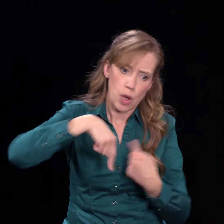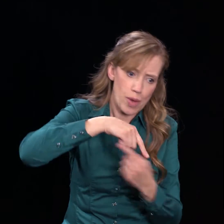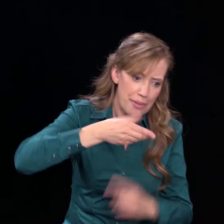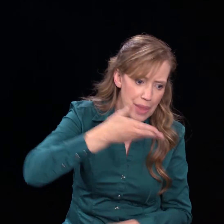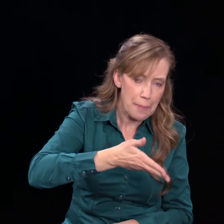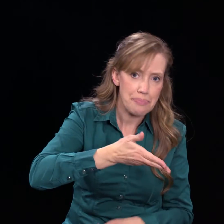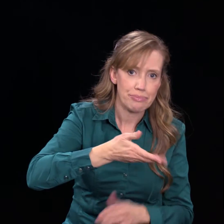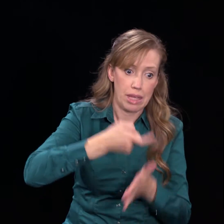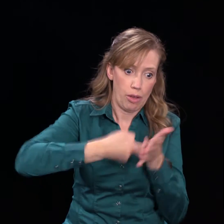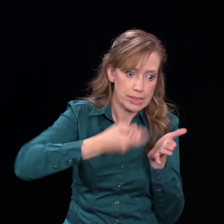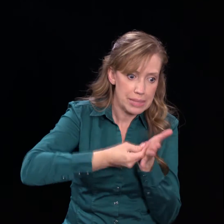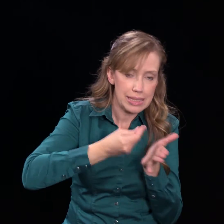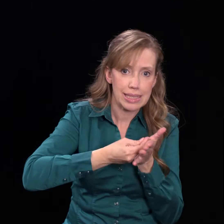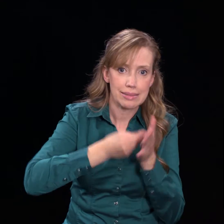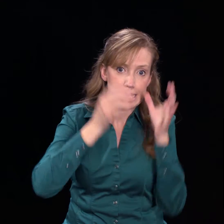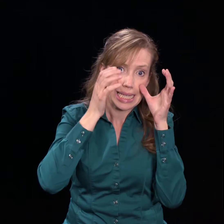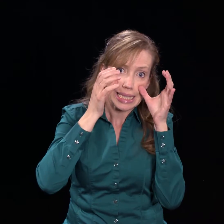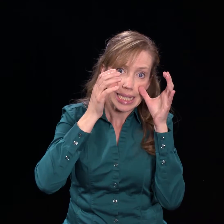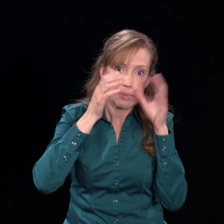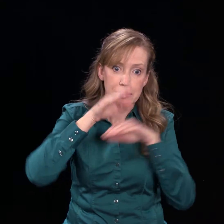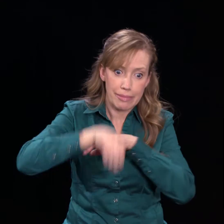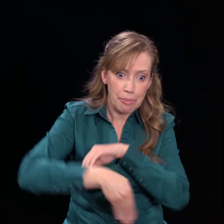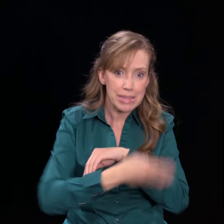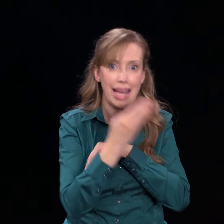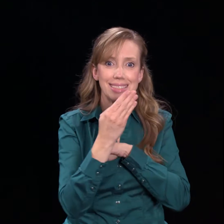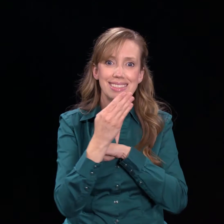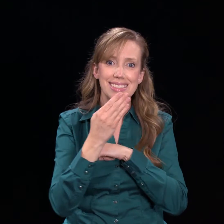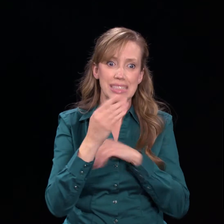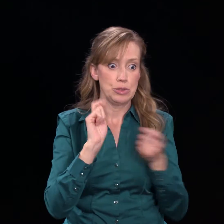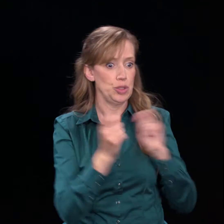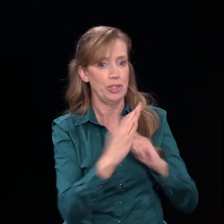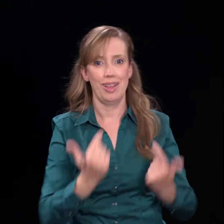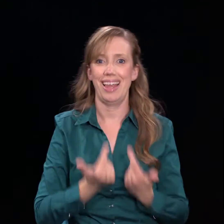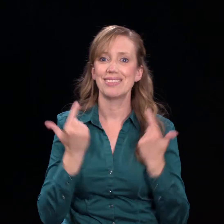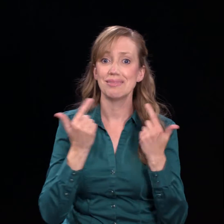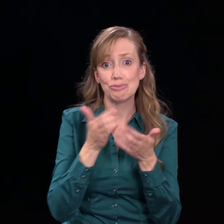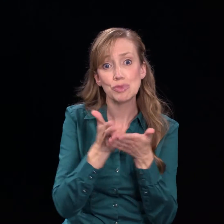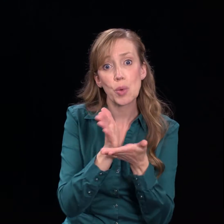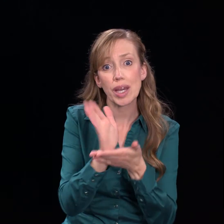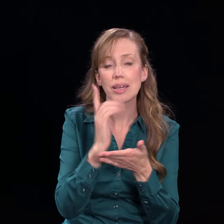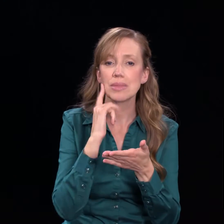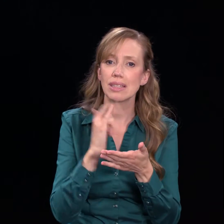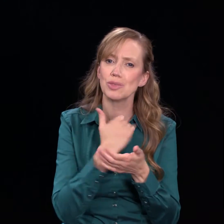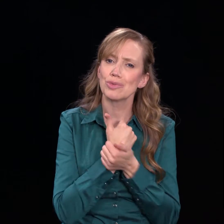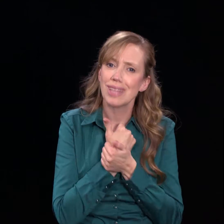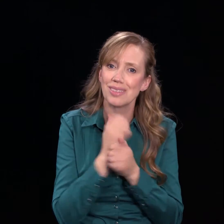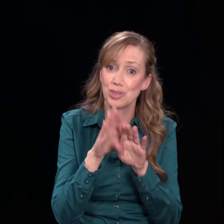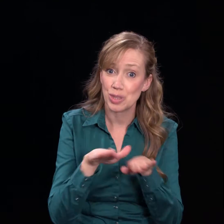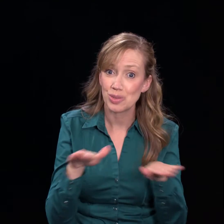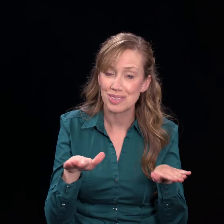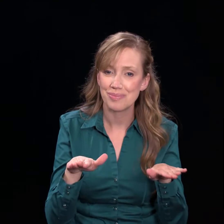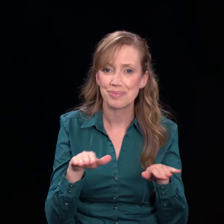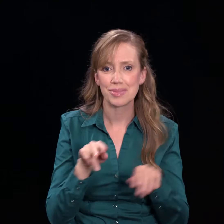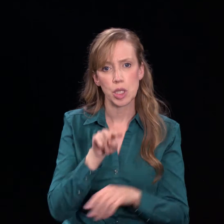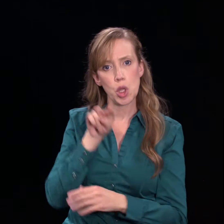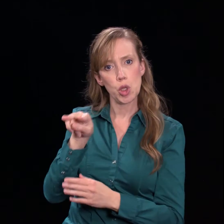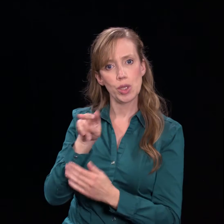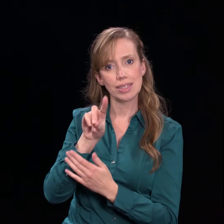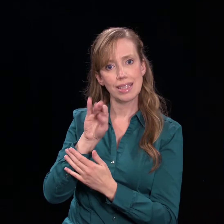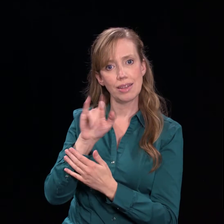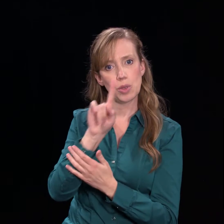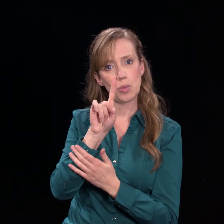and that's just fine. They cost you money, they keep you up late at night, they change your life, and you're okay with that because love for your children is like that.